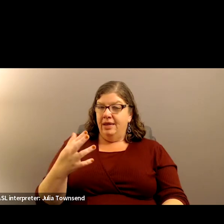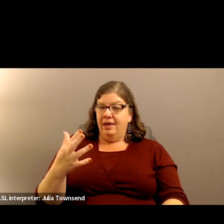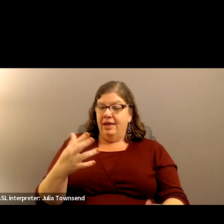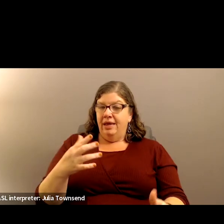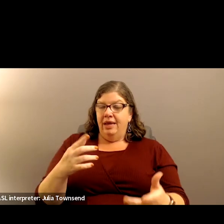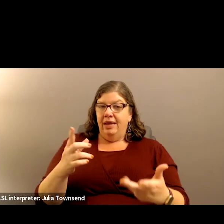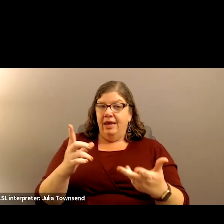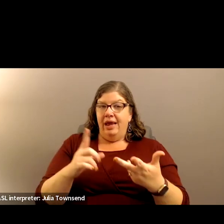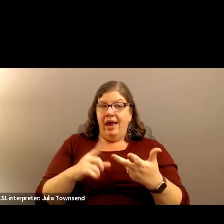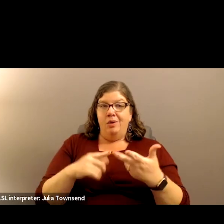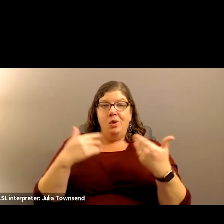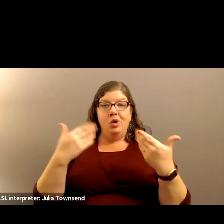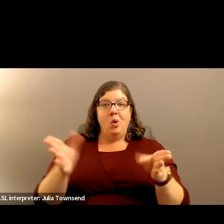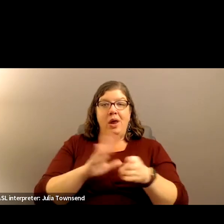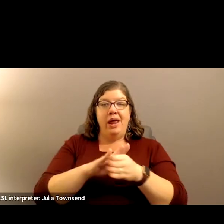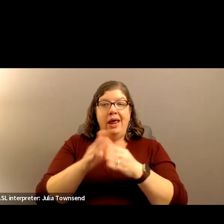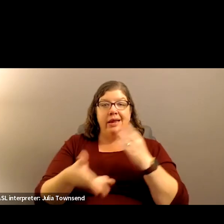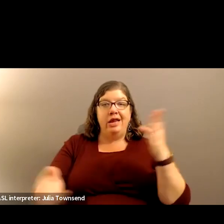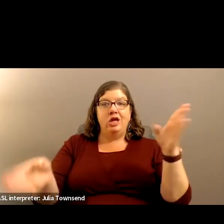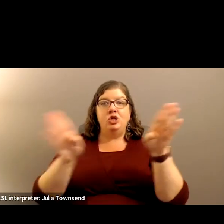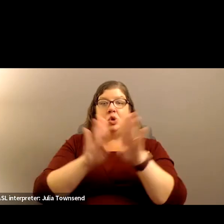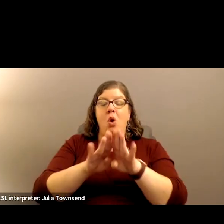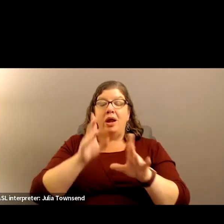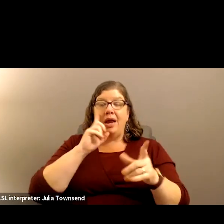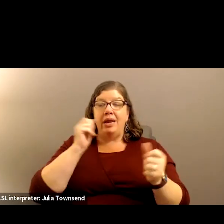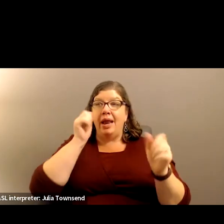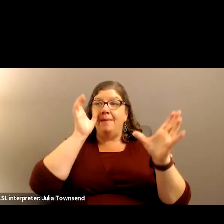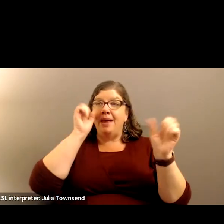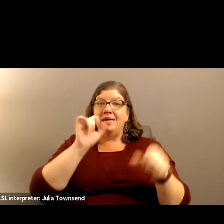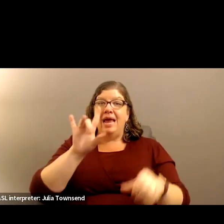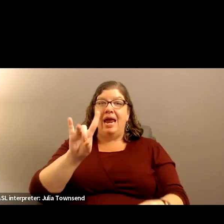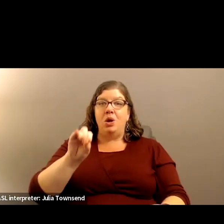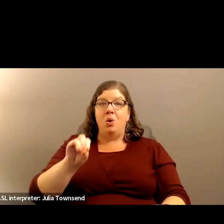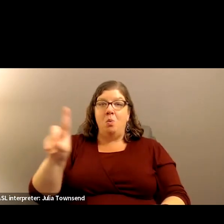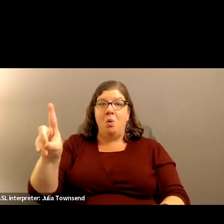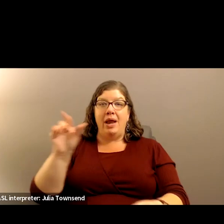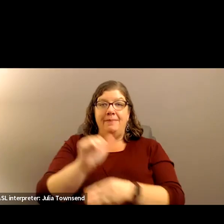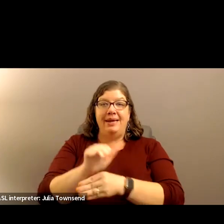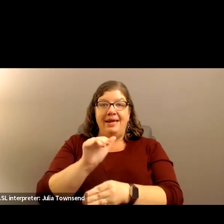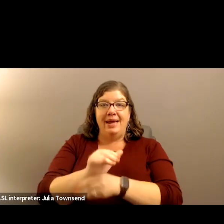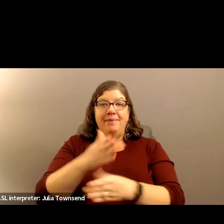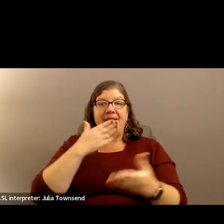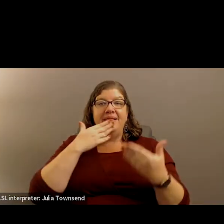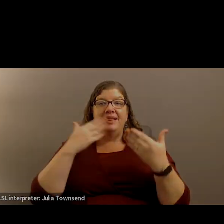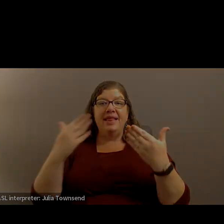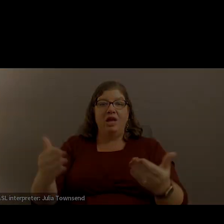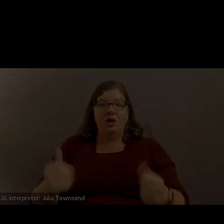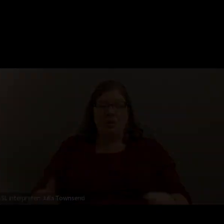we will go ahead and adjourn at a historic 8.01 p.m. Thank you.